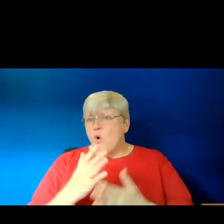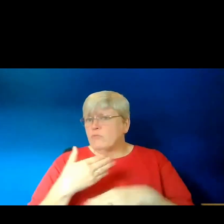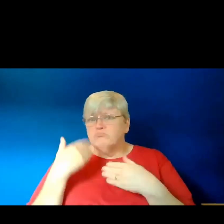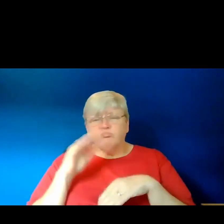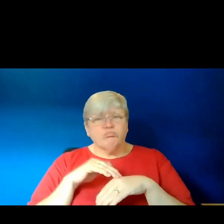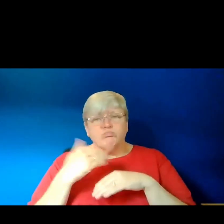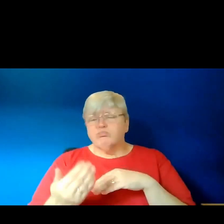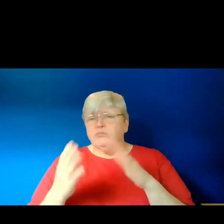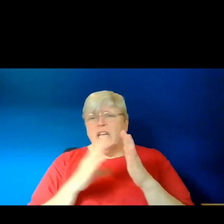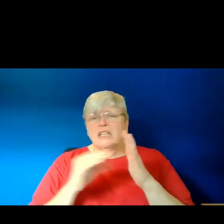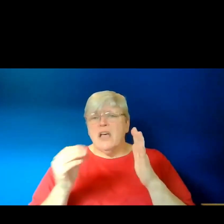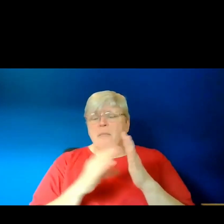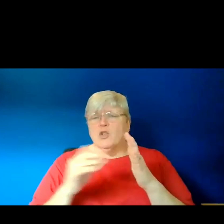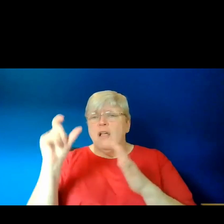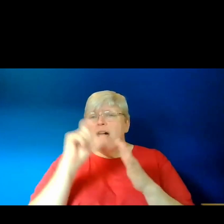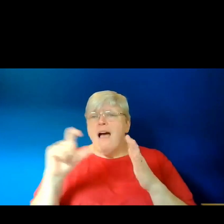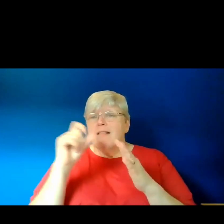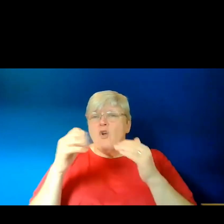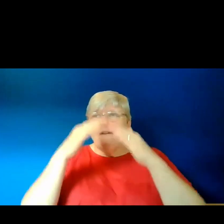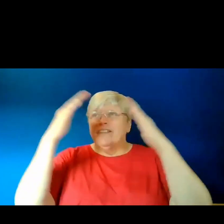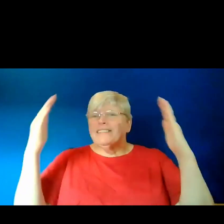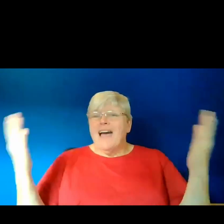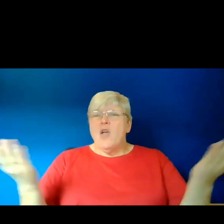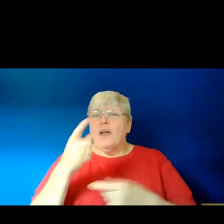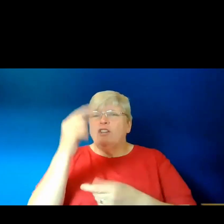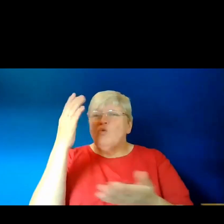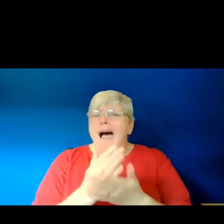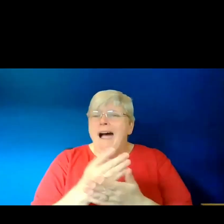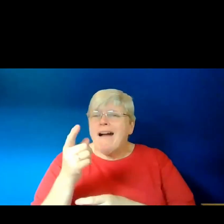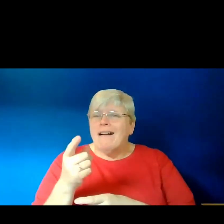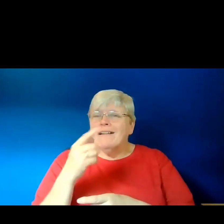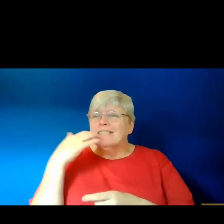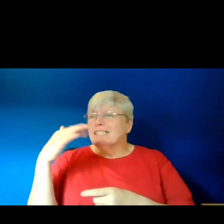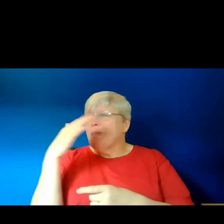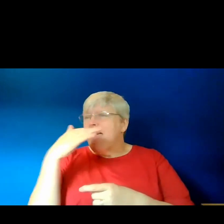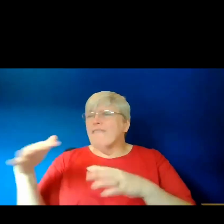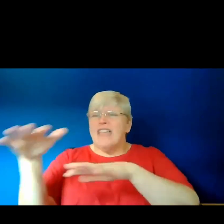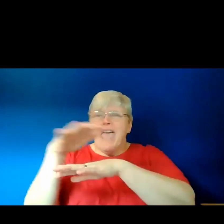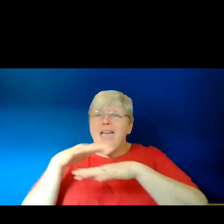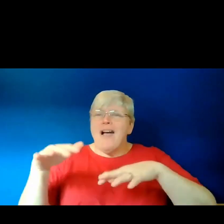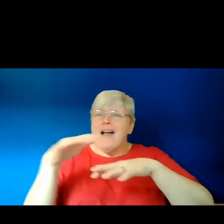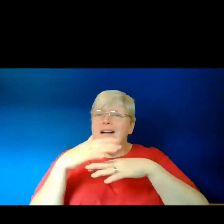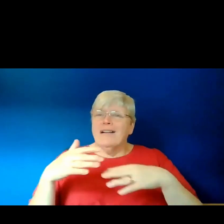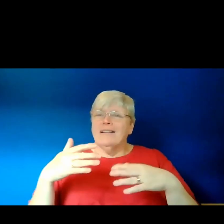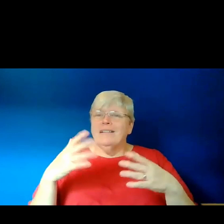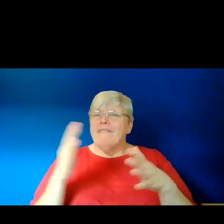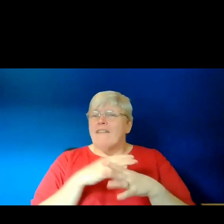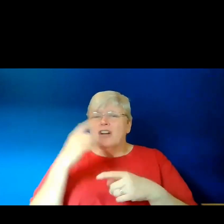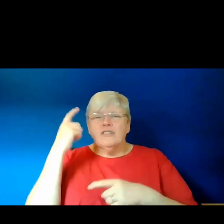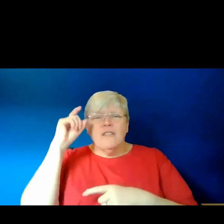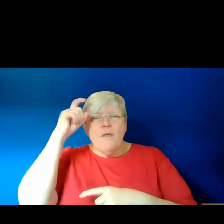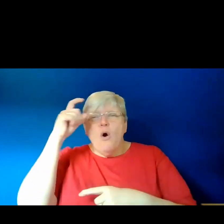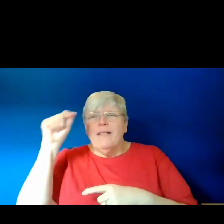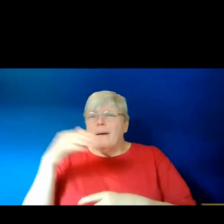For example, the colour of the sky where you are, the smell of the air, your first thought that